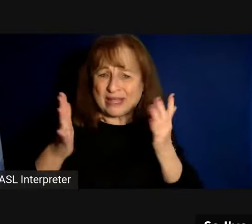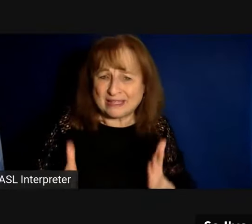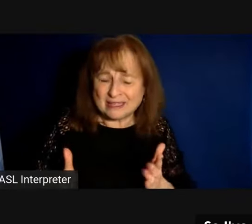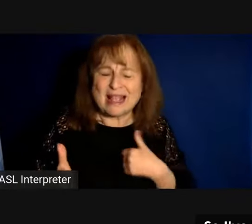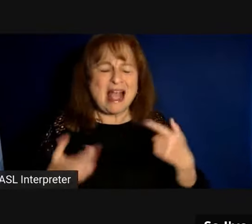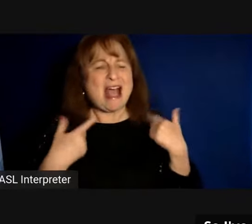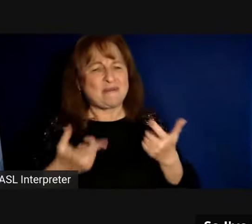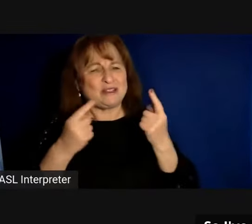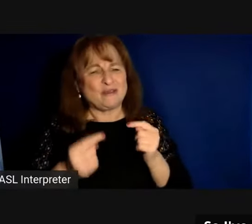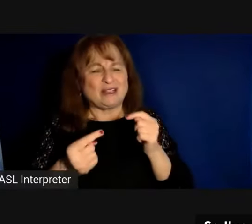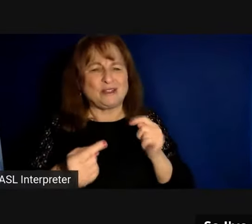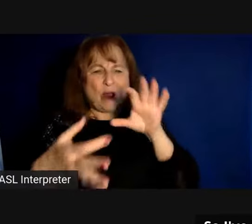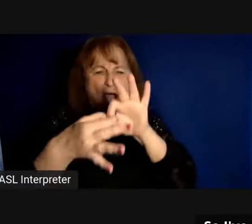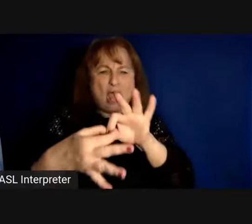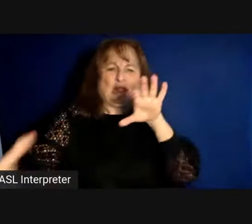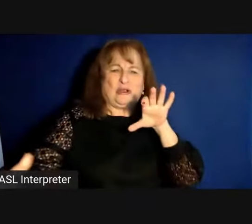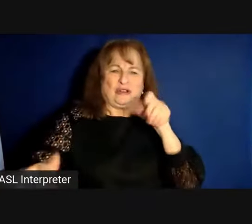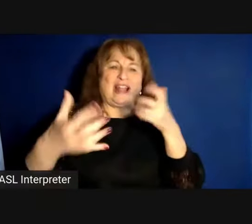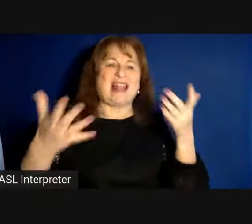i've been trying to unlearn a lot of things